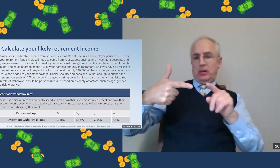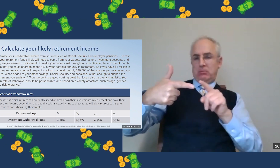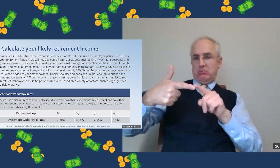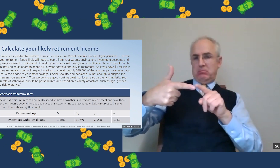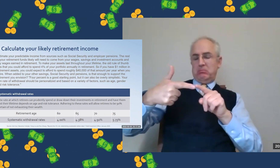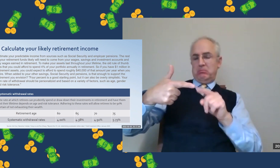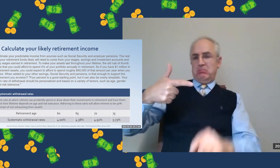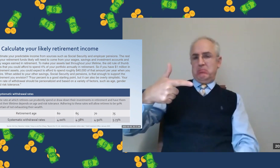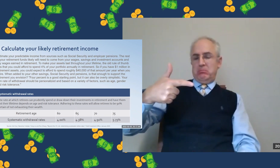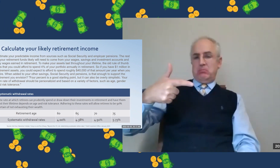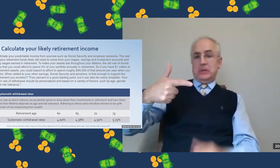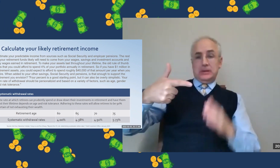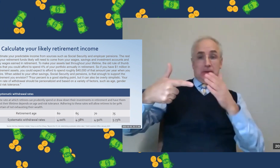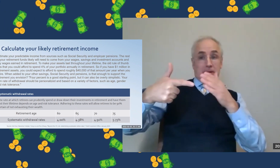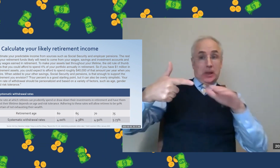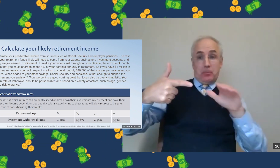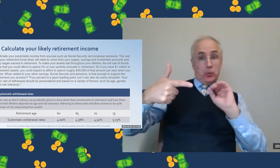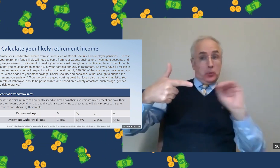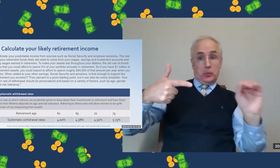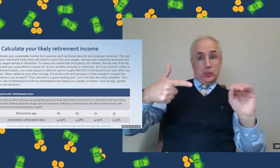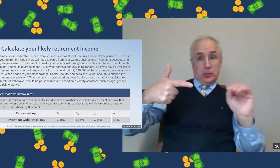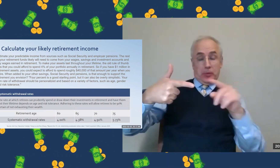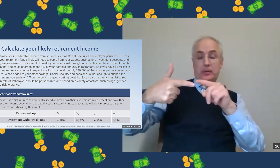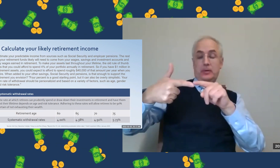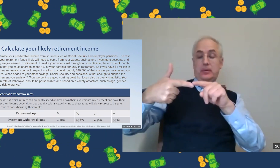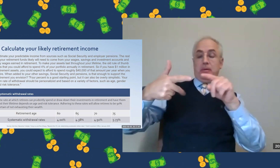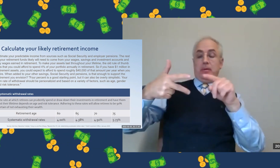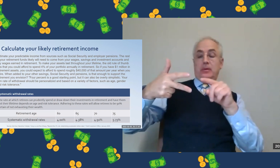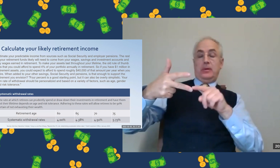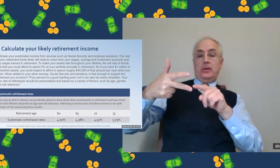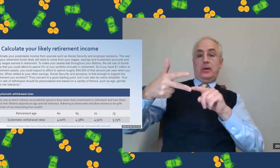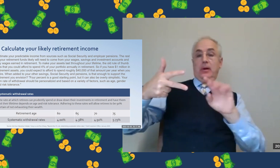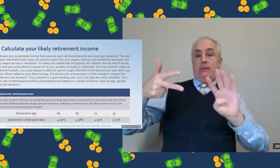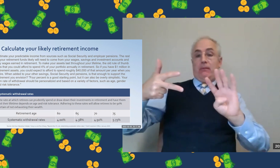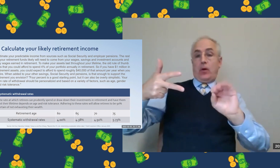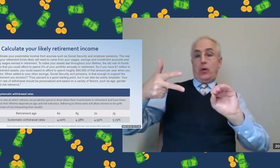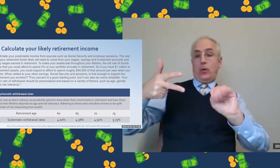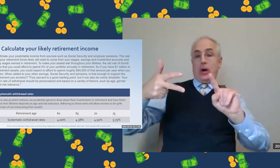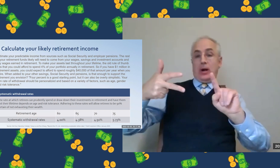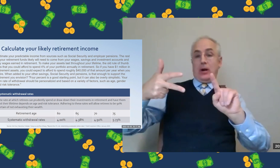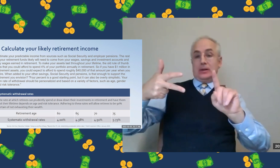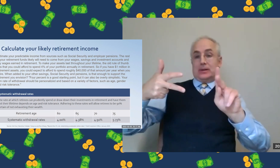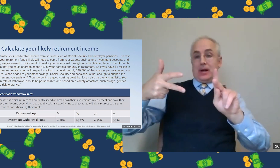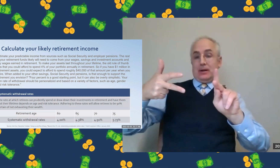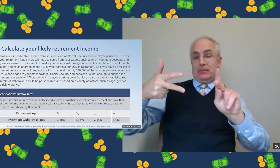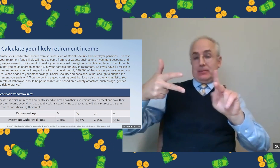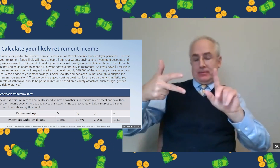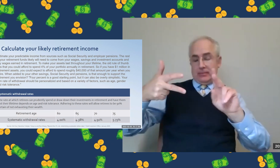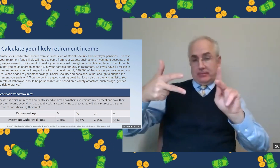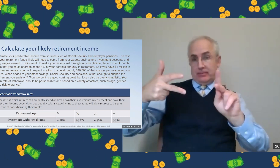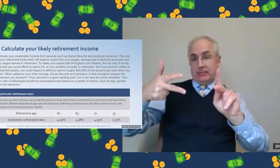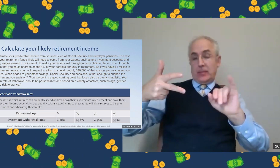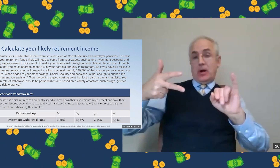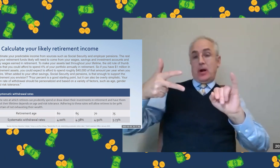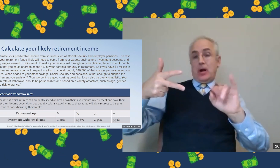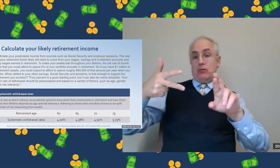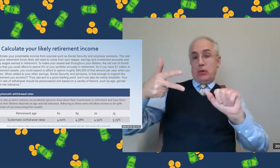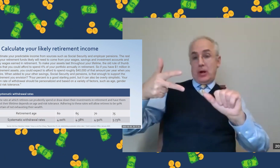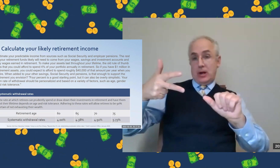If you have from the company that you worked for. Some companies have no pensions, of course. Third would be an annuity